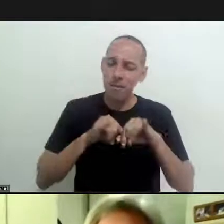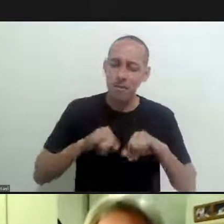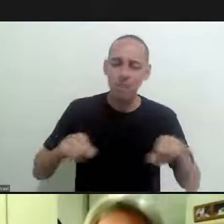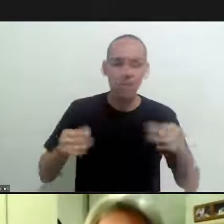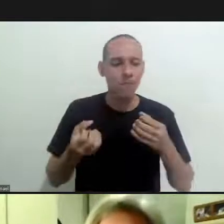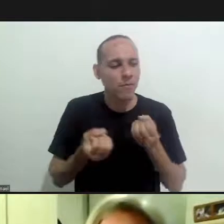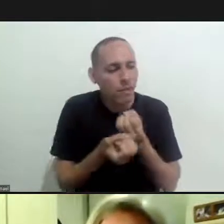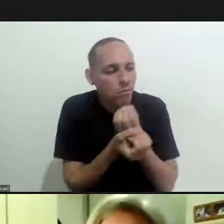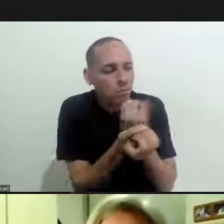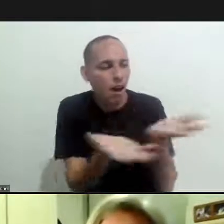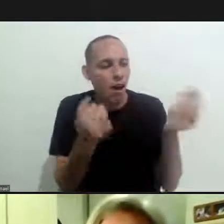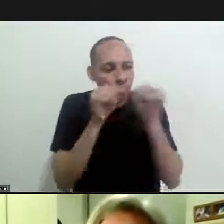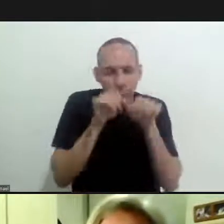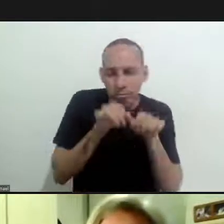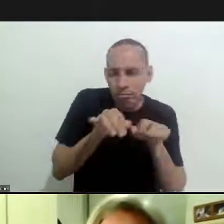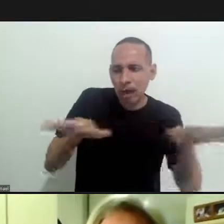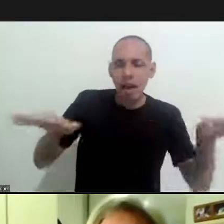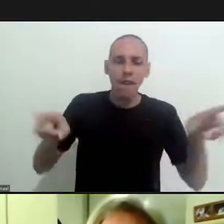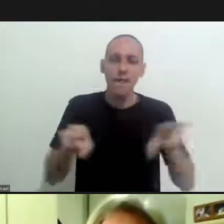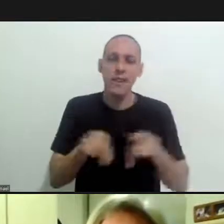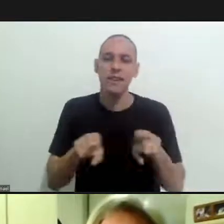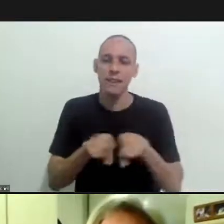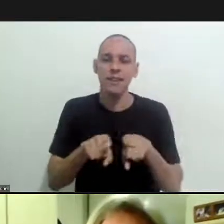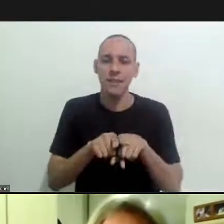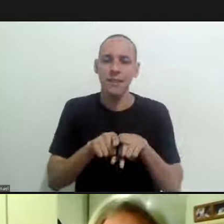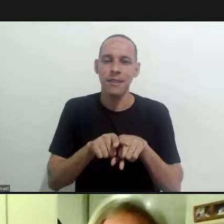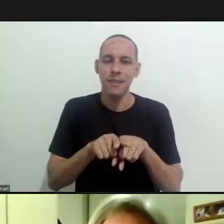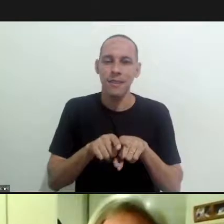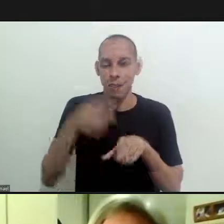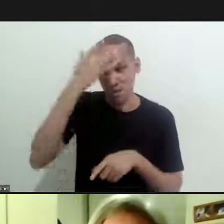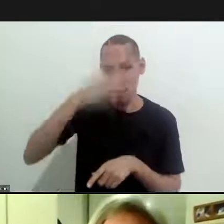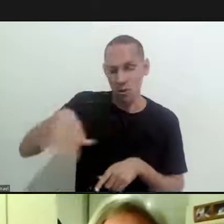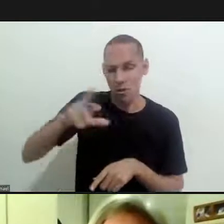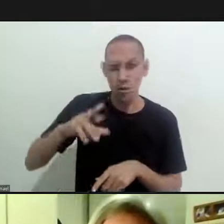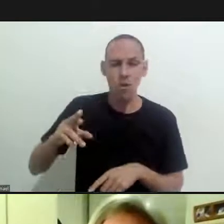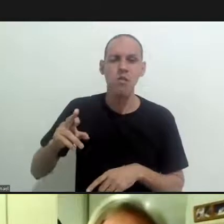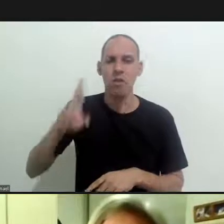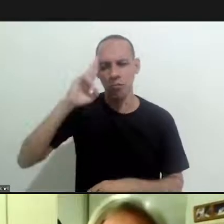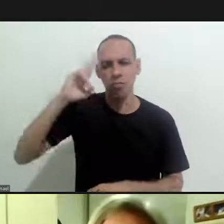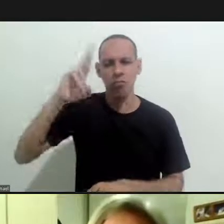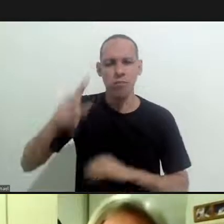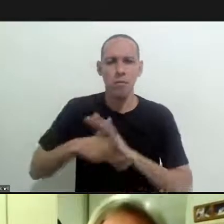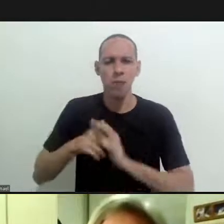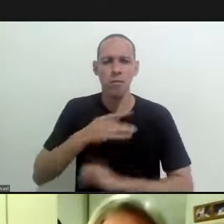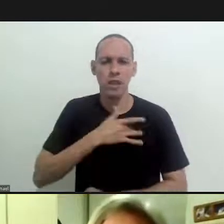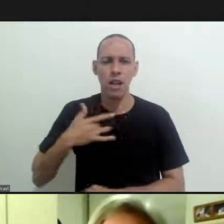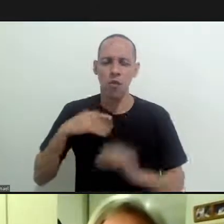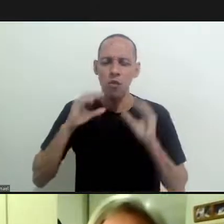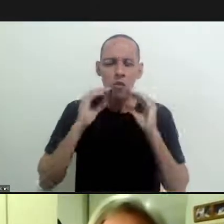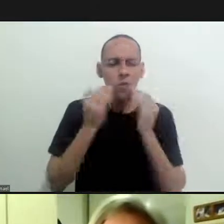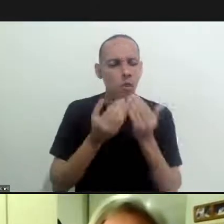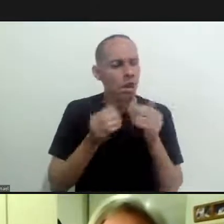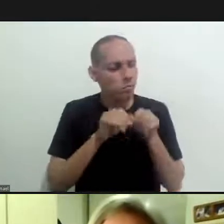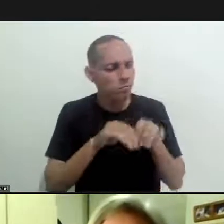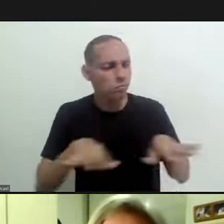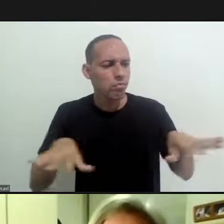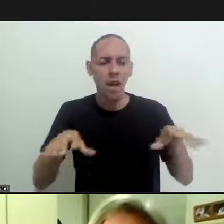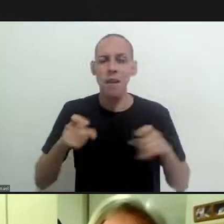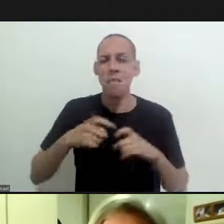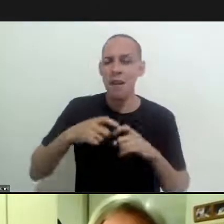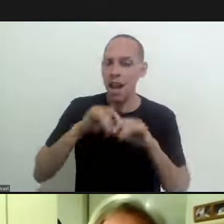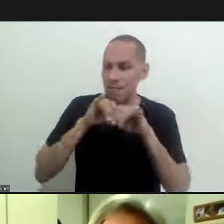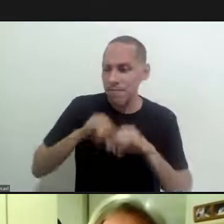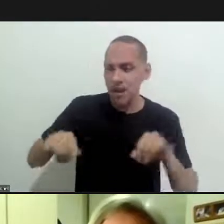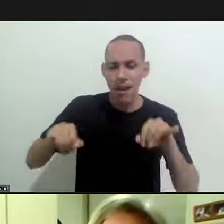enjoy this message and that might take this message onwards take it to your healthcare professionals take them to your communities